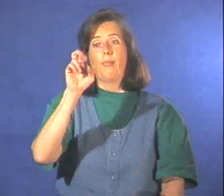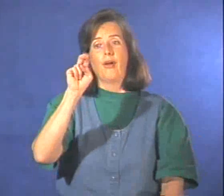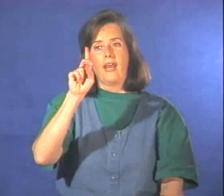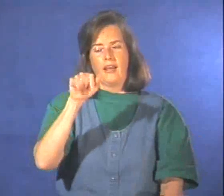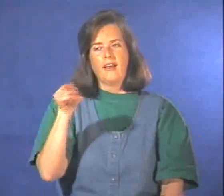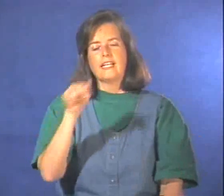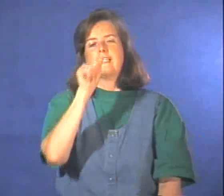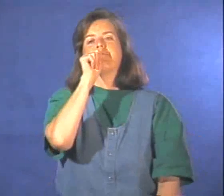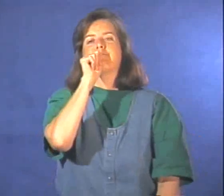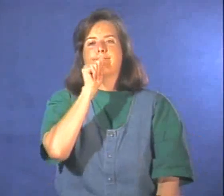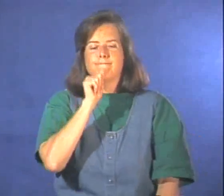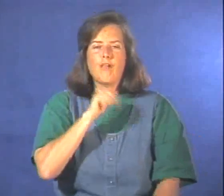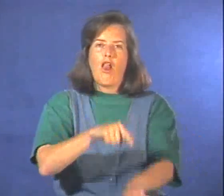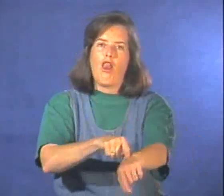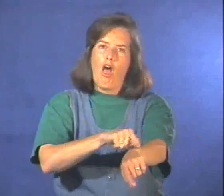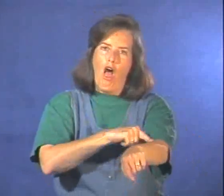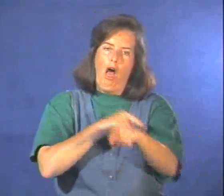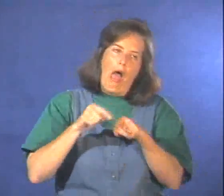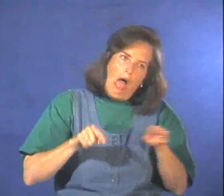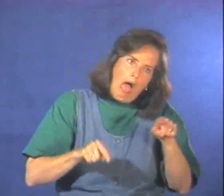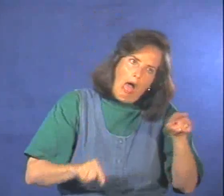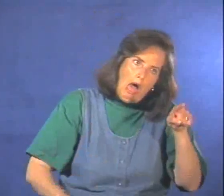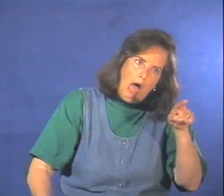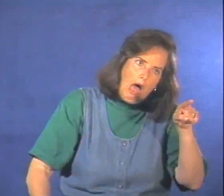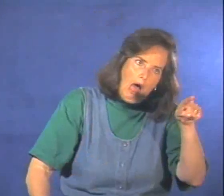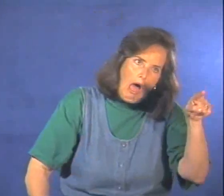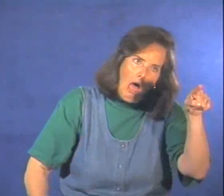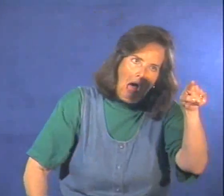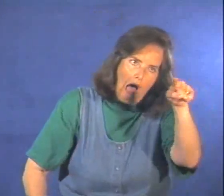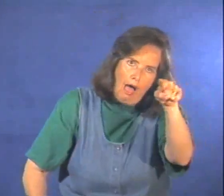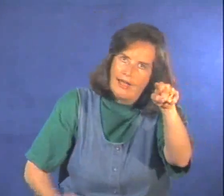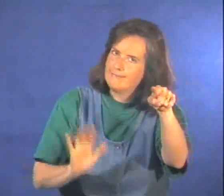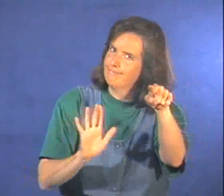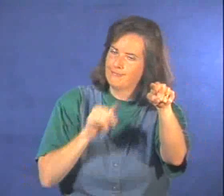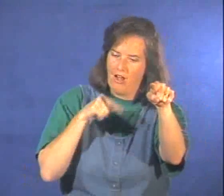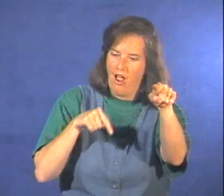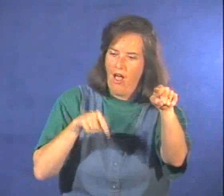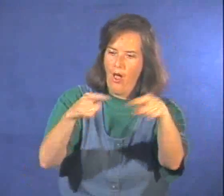So Brenda goes the long way. The shortcut may be dangerous.